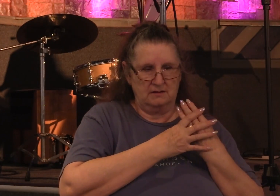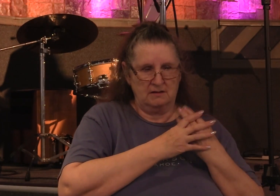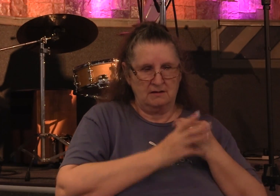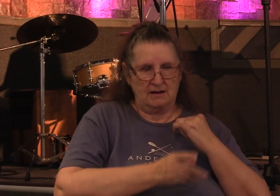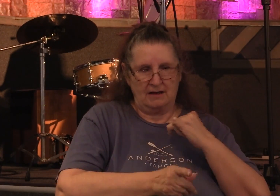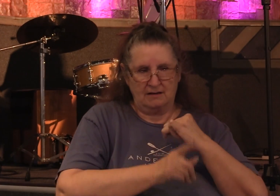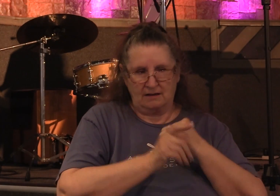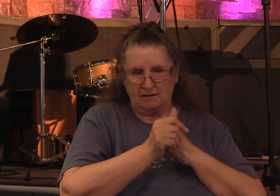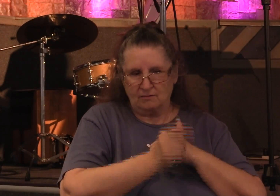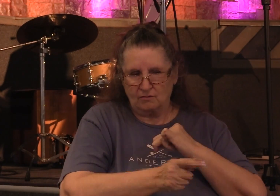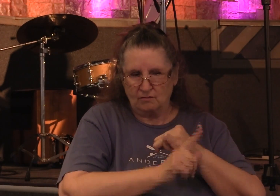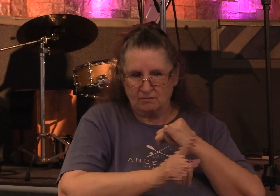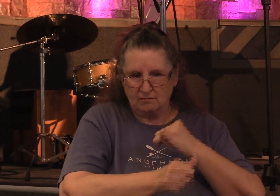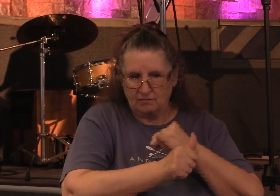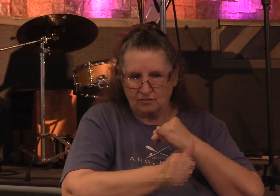to speak in the name of Jesus